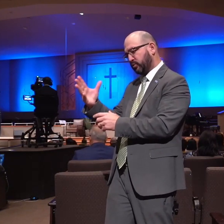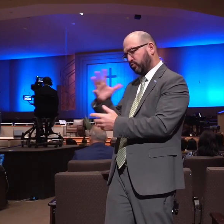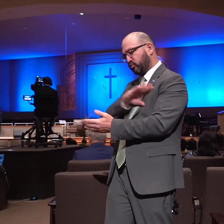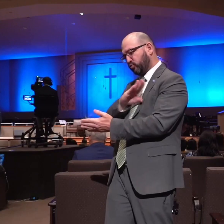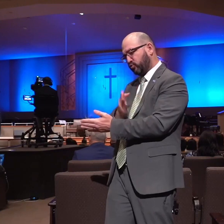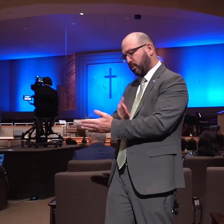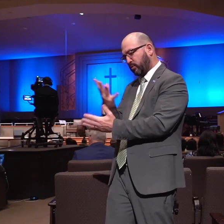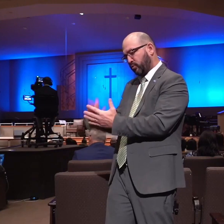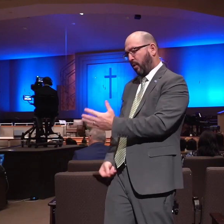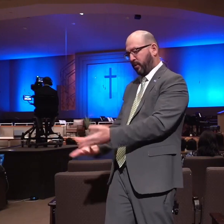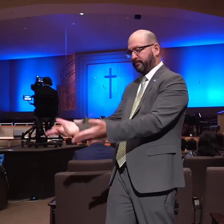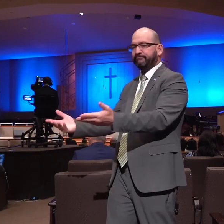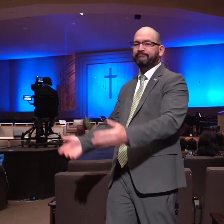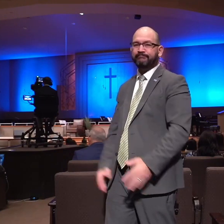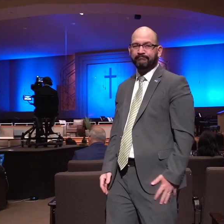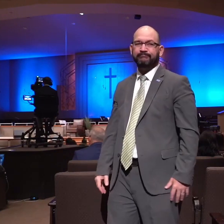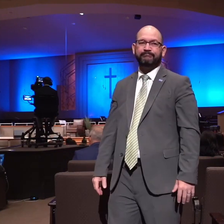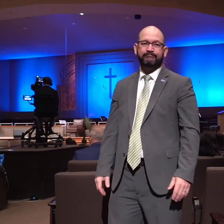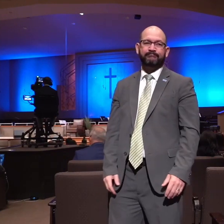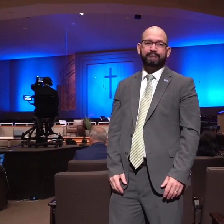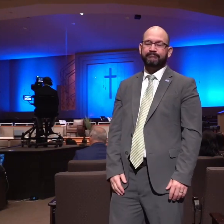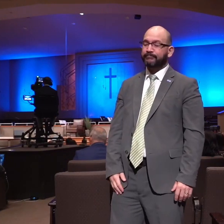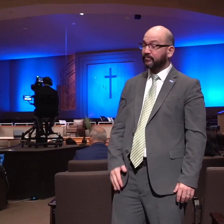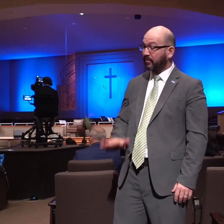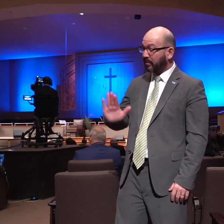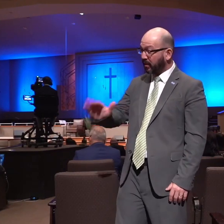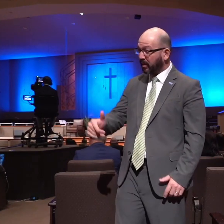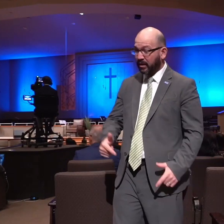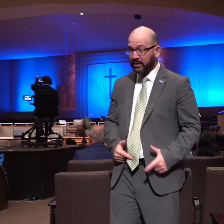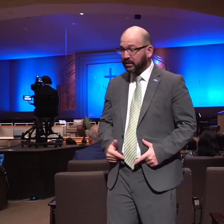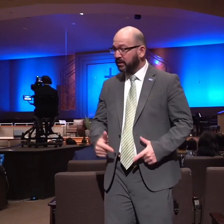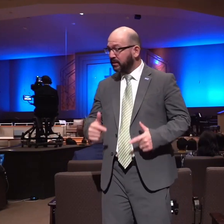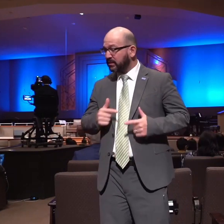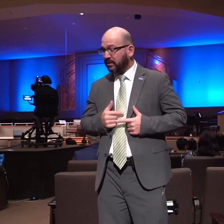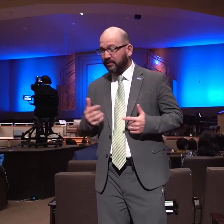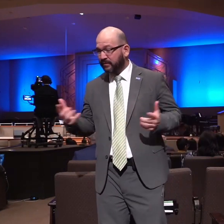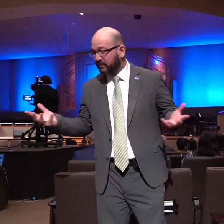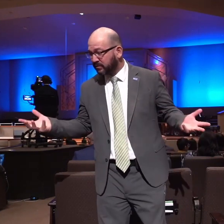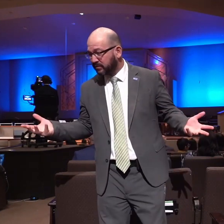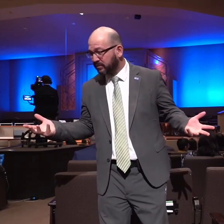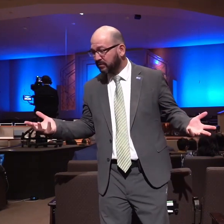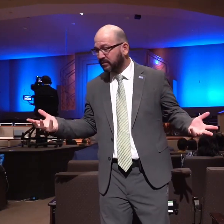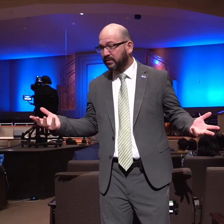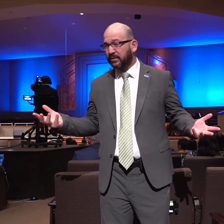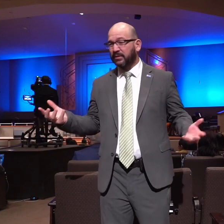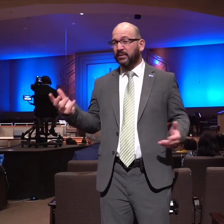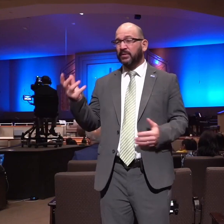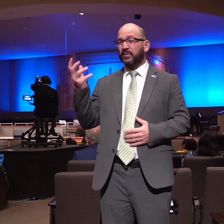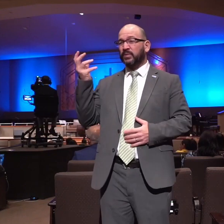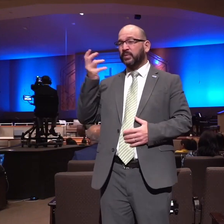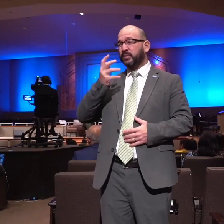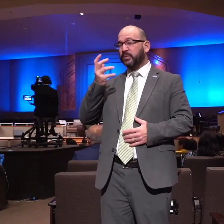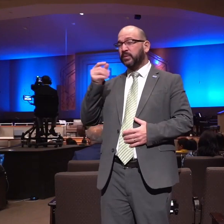samson's life is characterized by occasional victories over the enemy